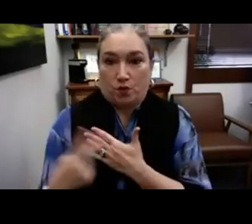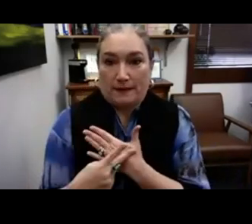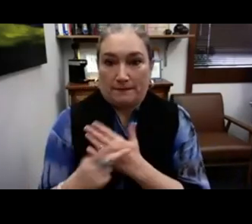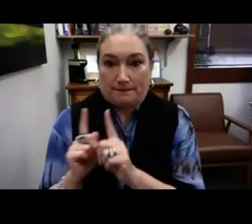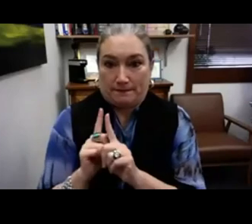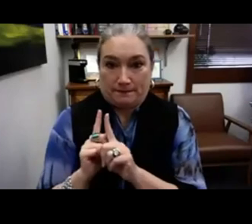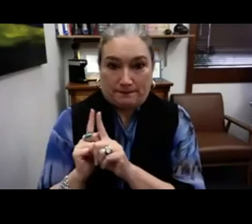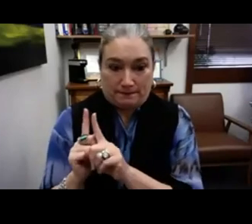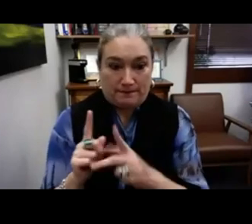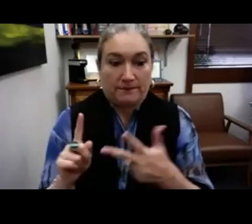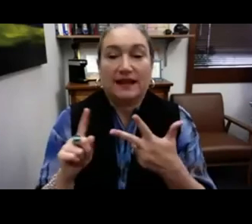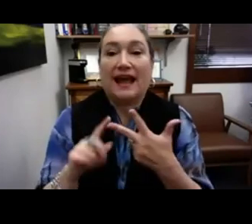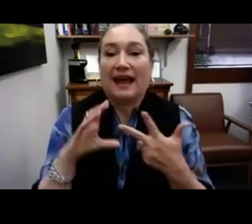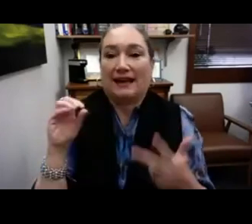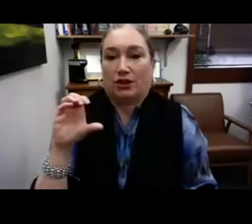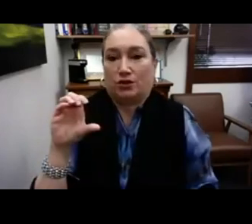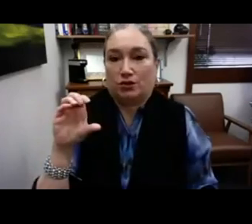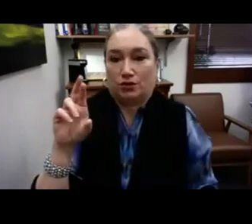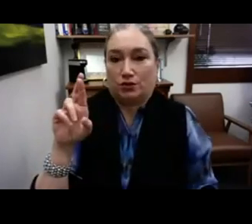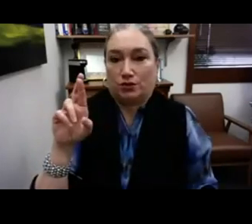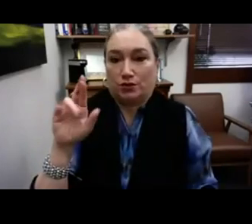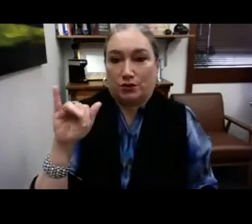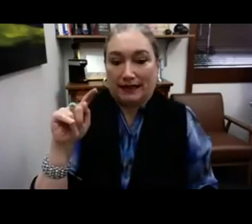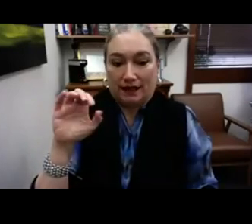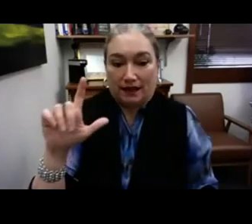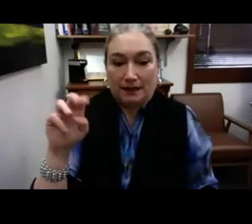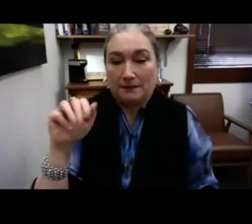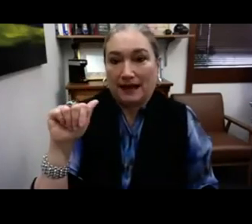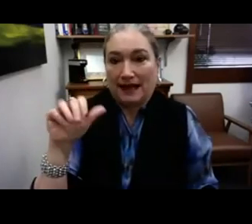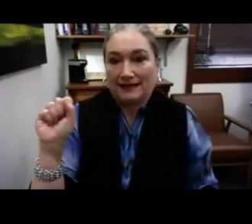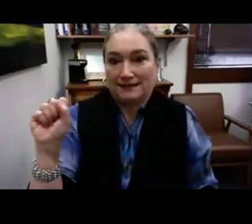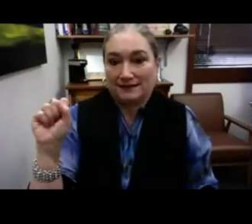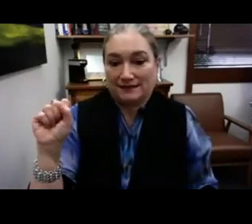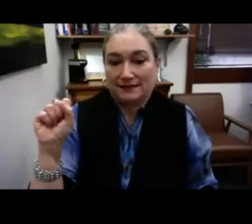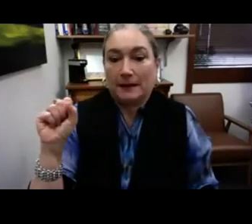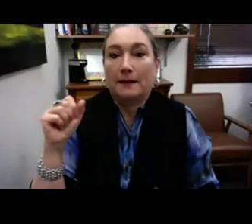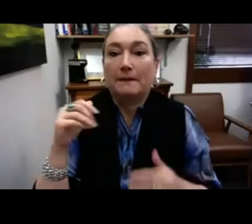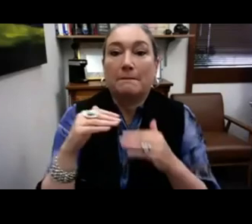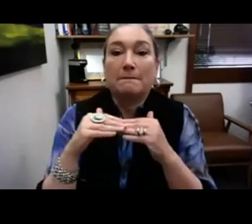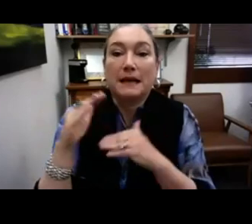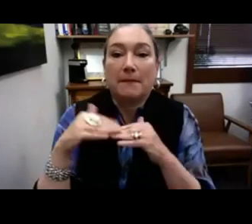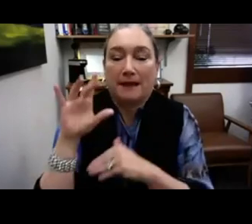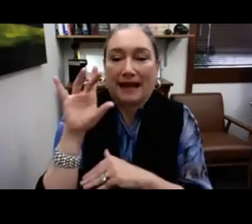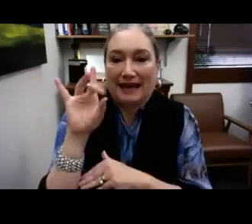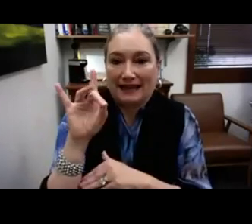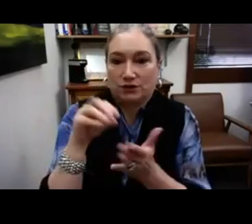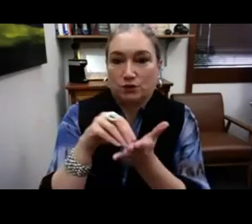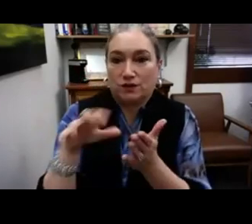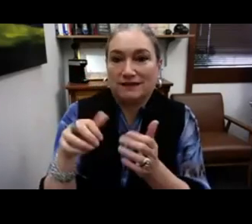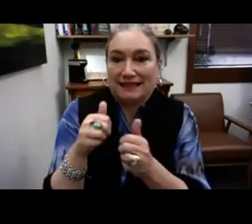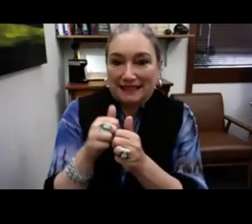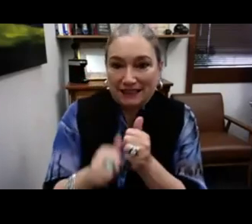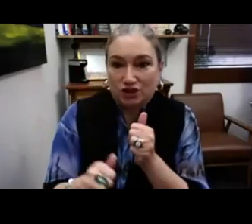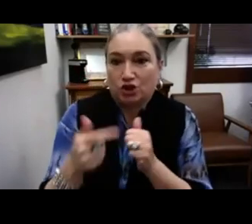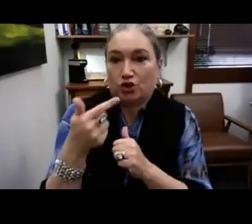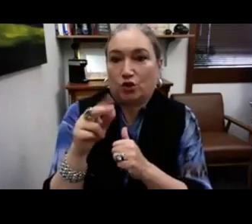We have the deaf coach program. And the third one is critical mass, which